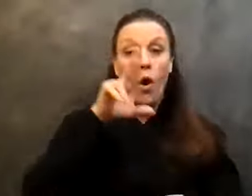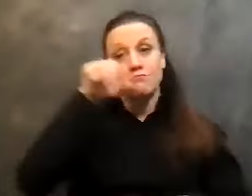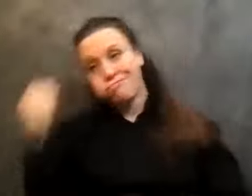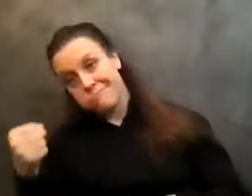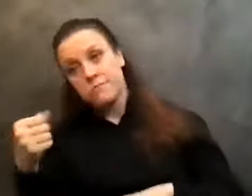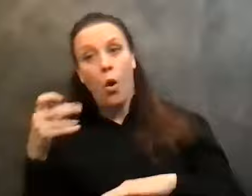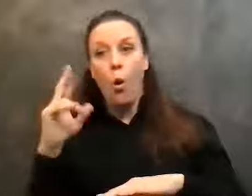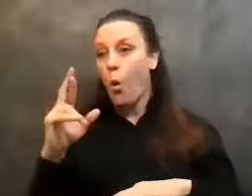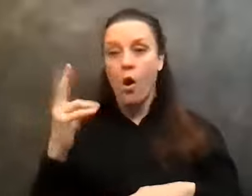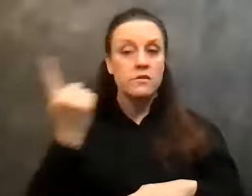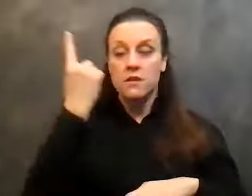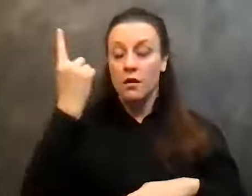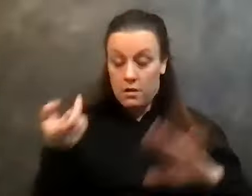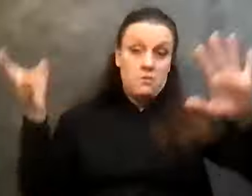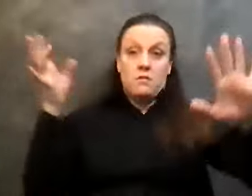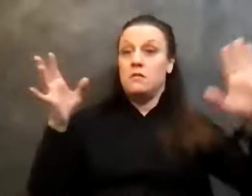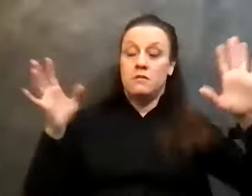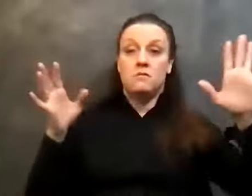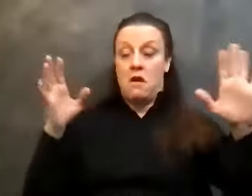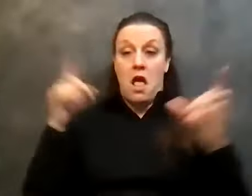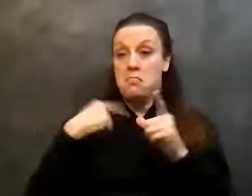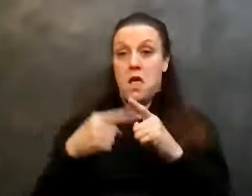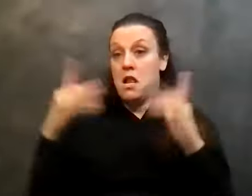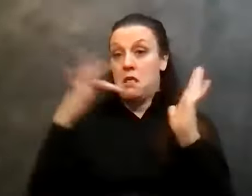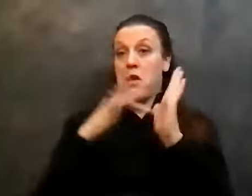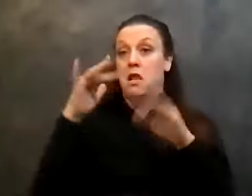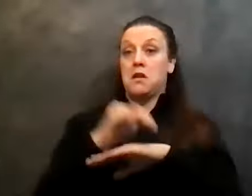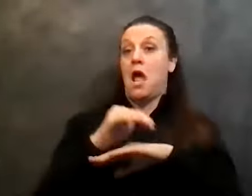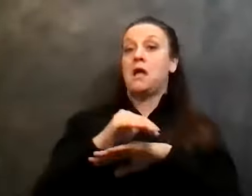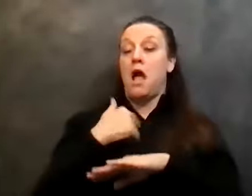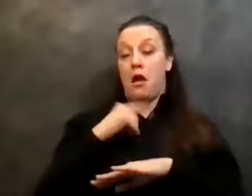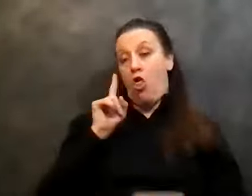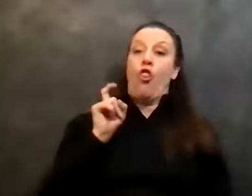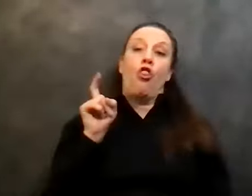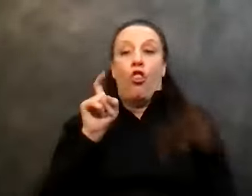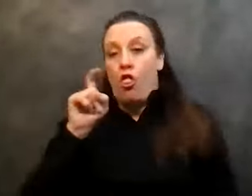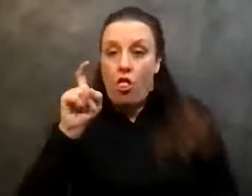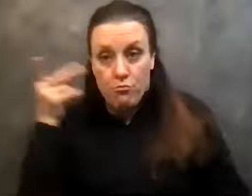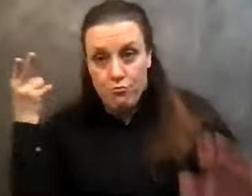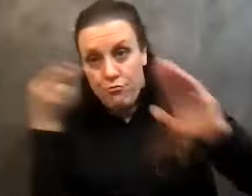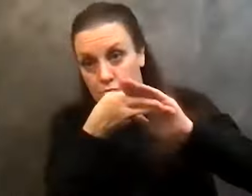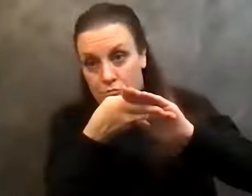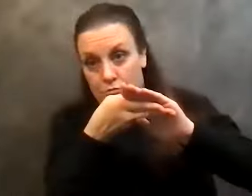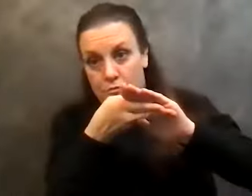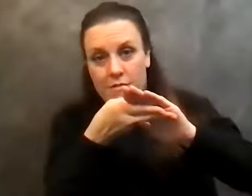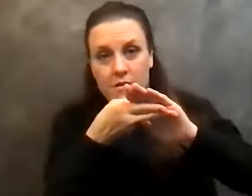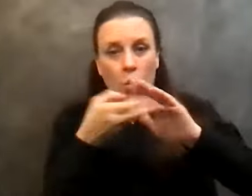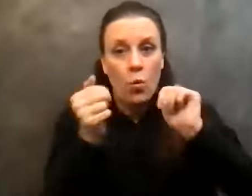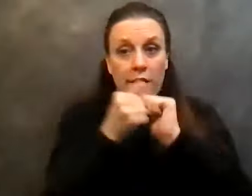lump myself up, you know, and somewhere in the middle of the night, I'd stagger up and crawl into bed, you know, with a lump on my head. I'm a